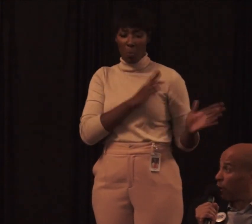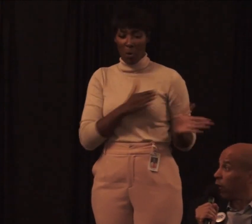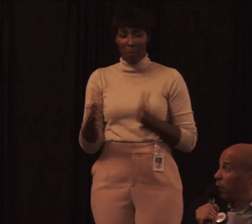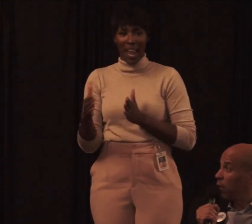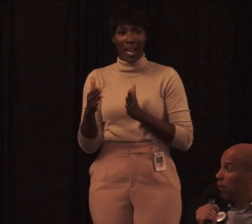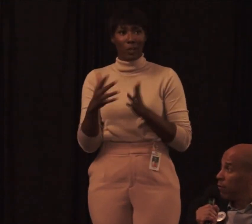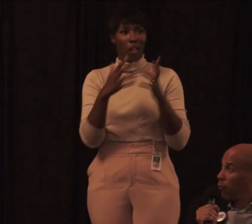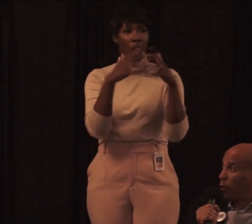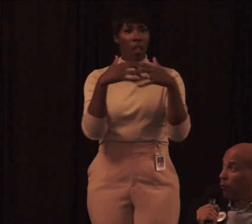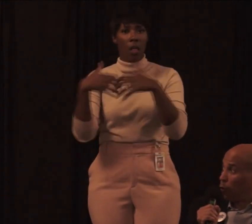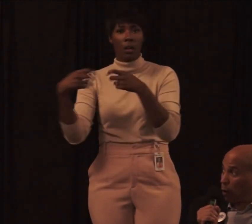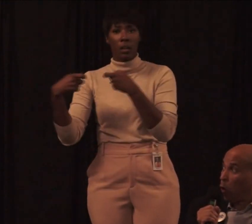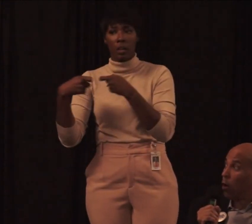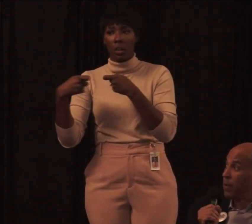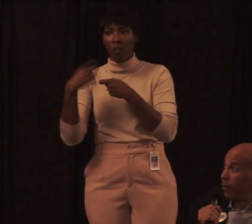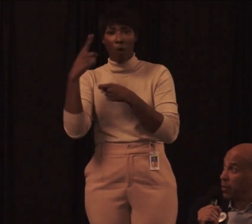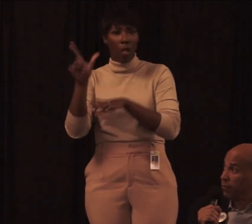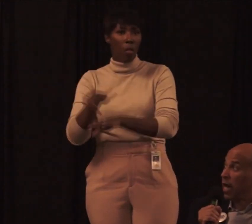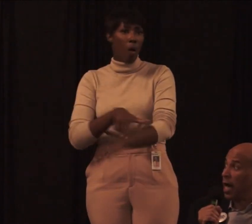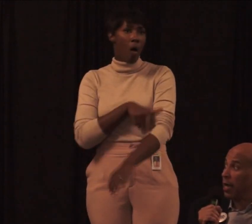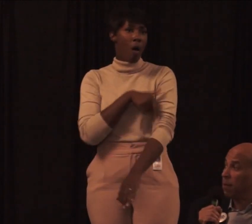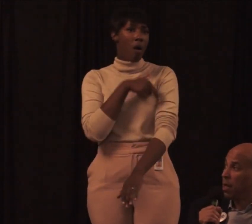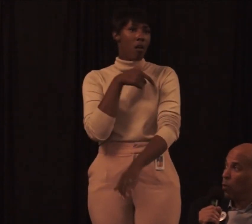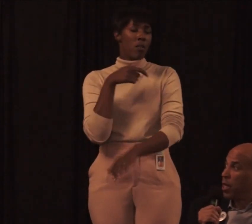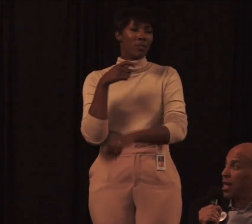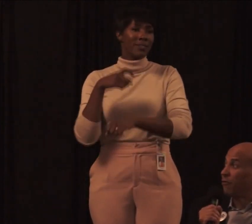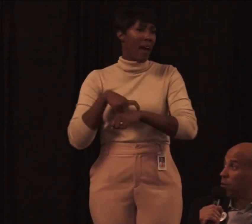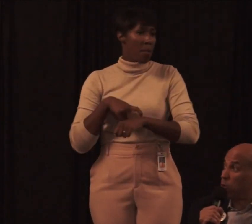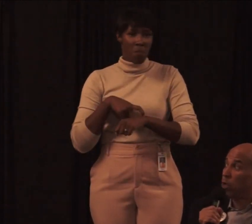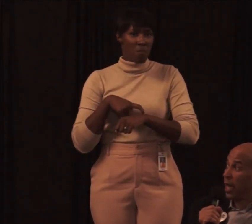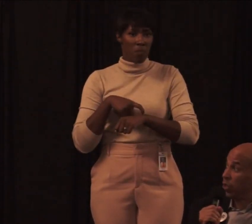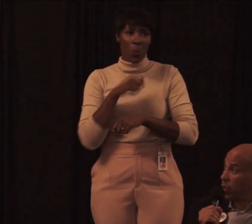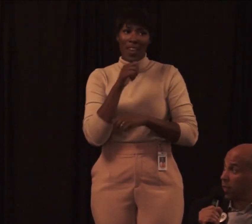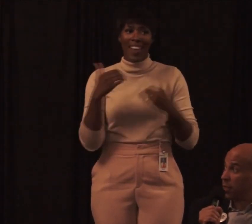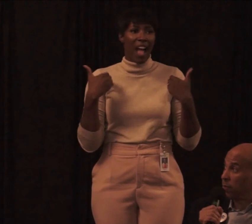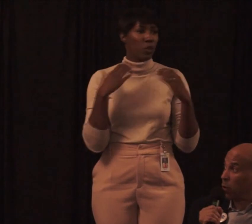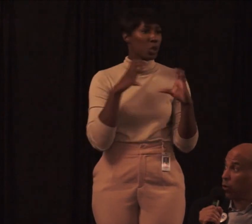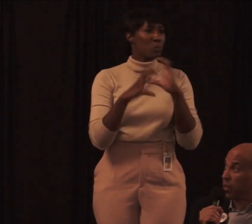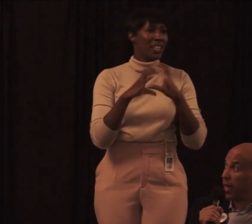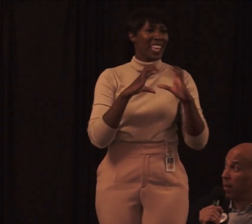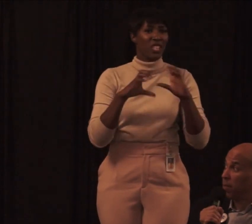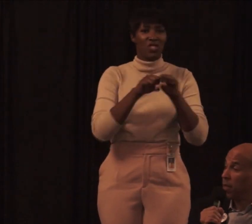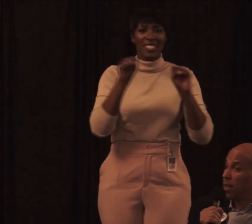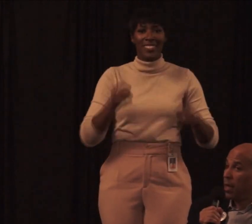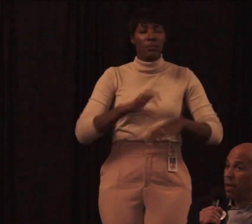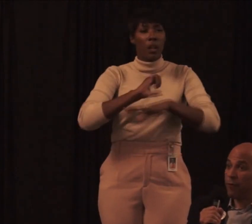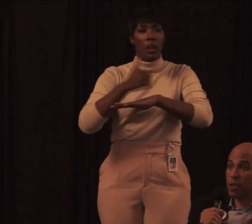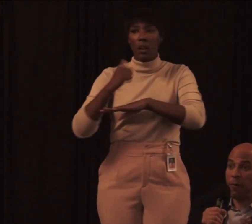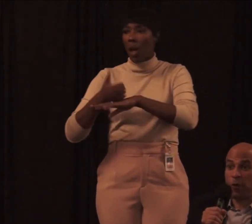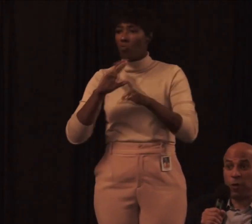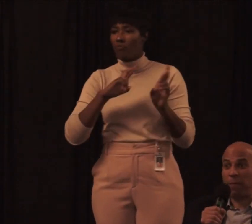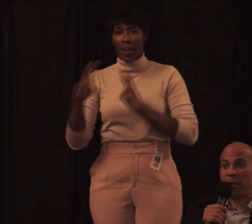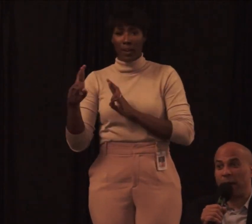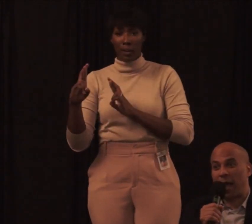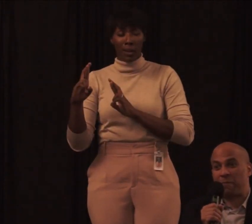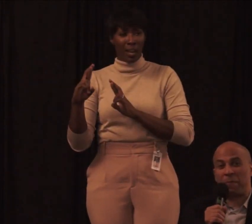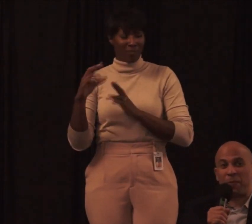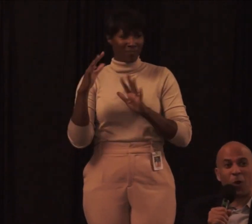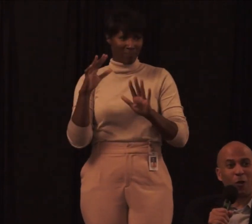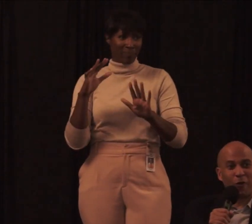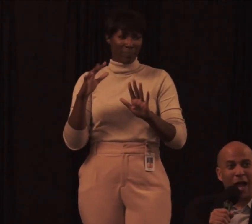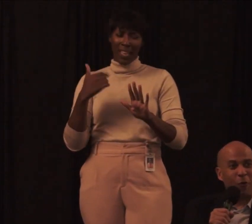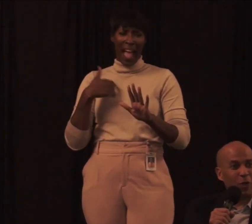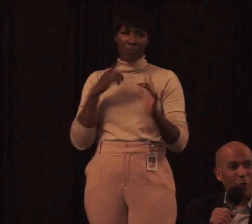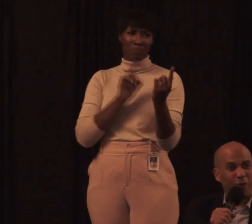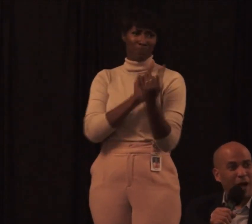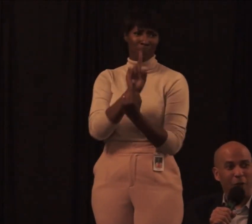power for long periods of time. We didn't have communication systems that were set up. And for some of you that I meet